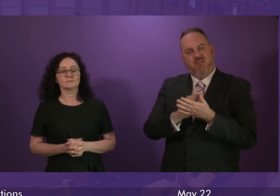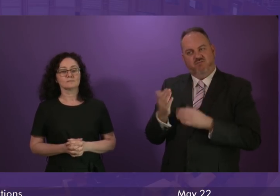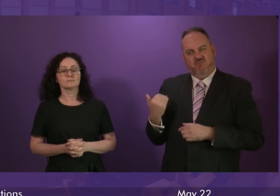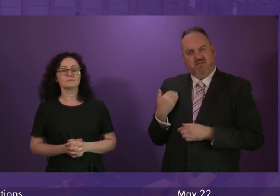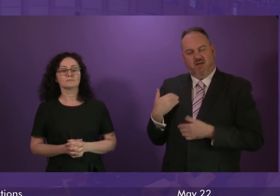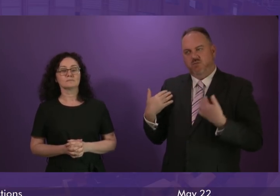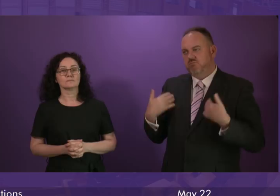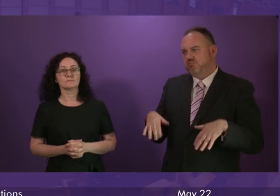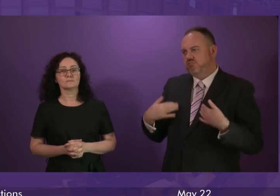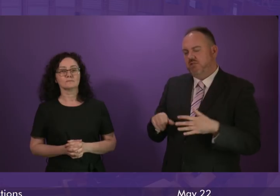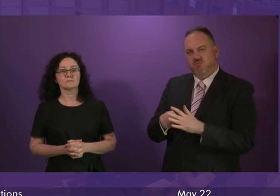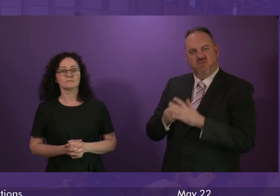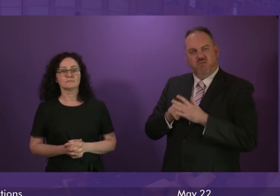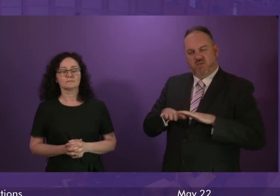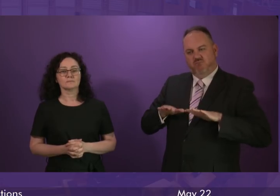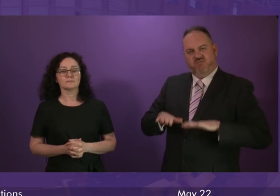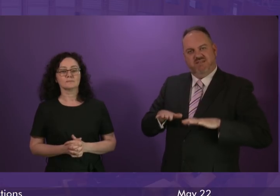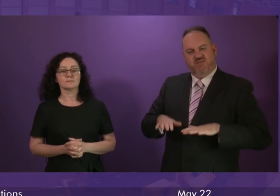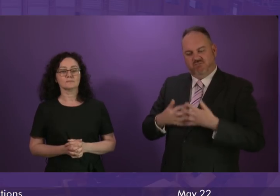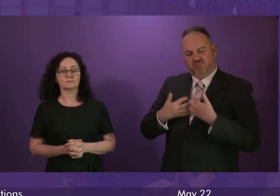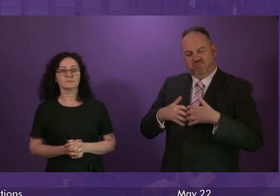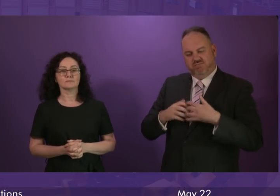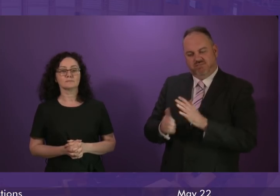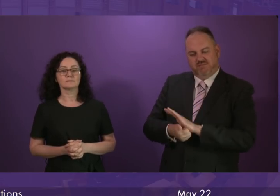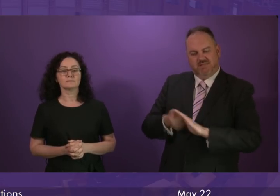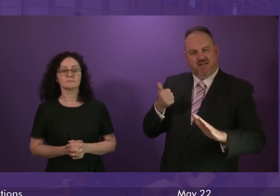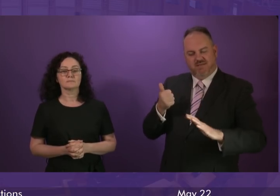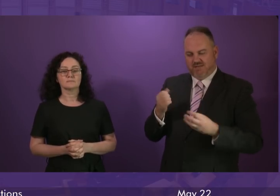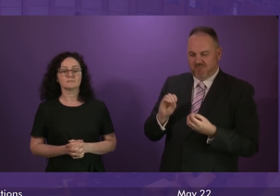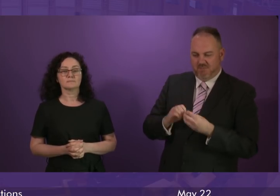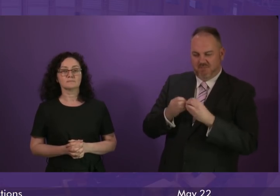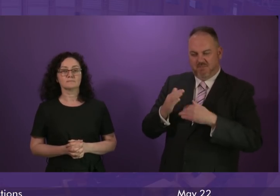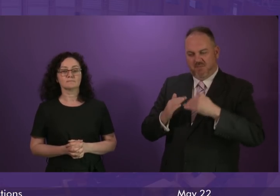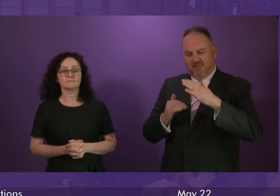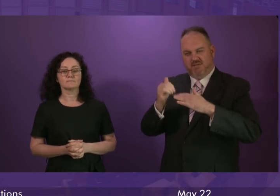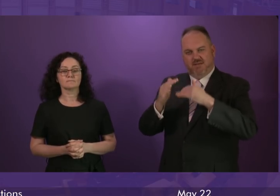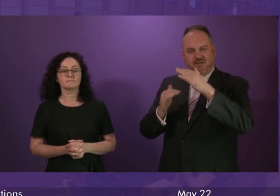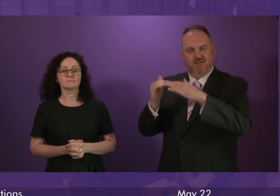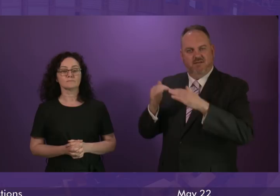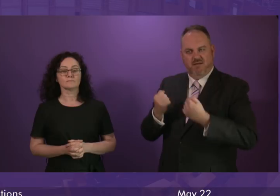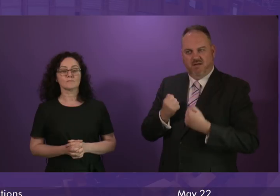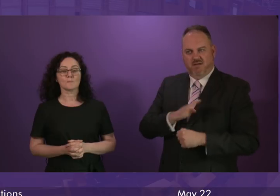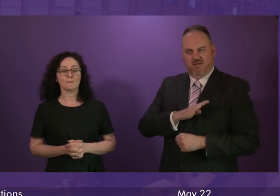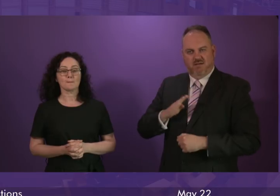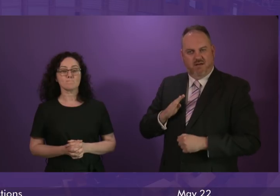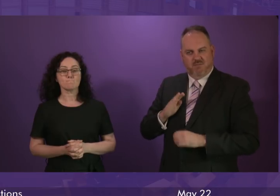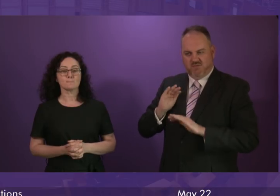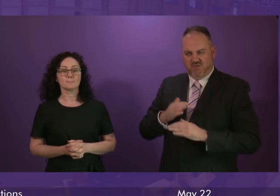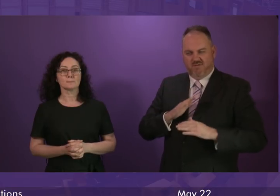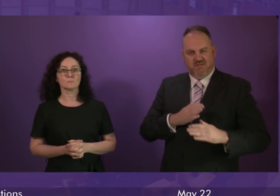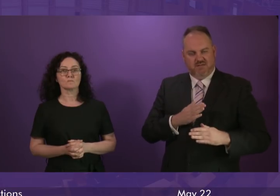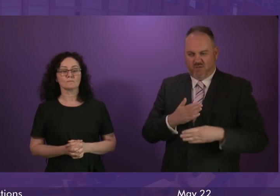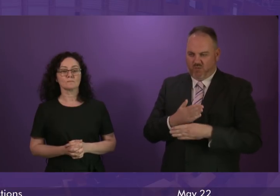fine example of British shipbuilding and assembly skills in Scotland. This is a project where many of our armed forces veterans are working.